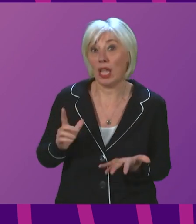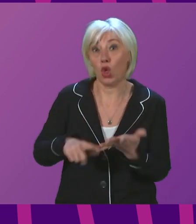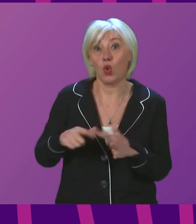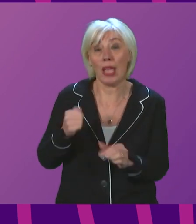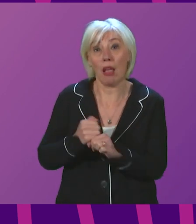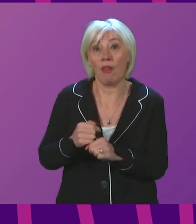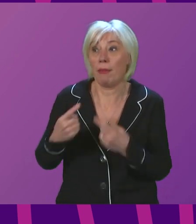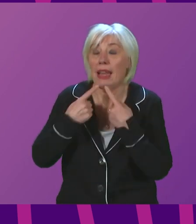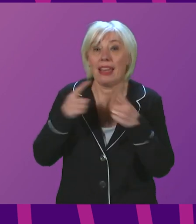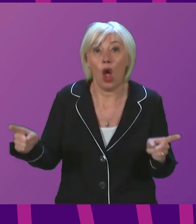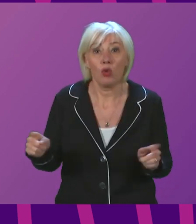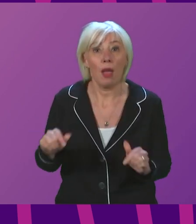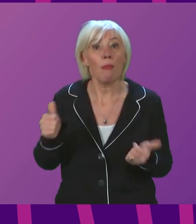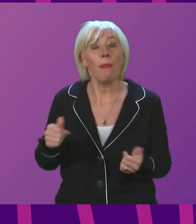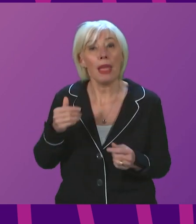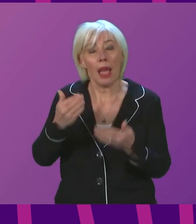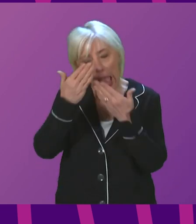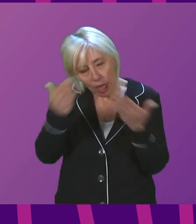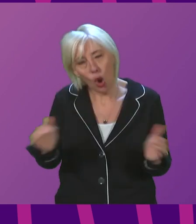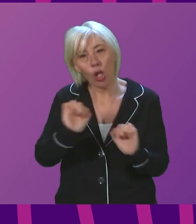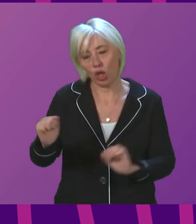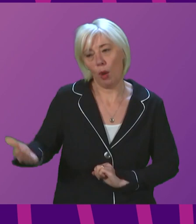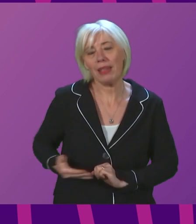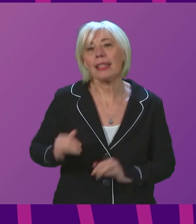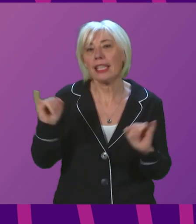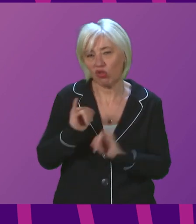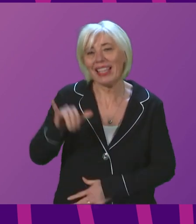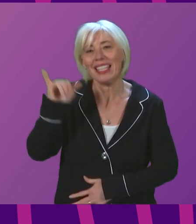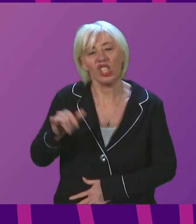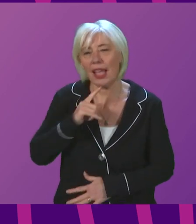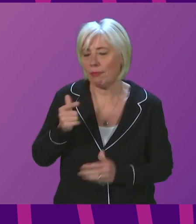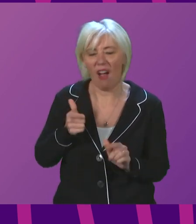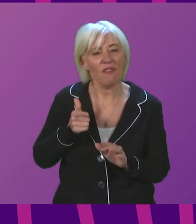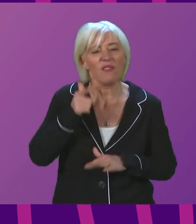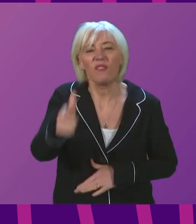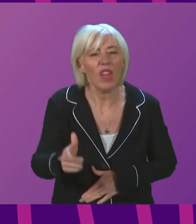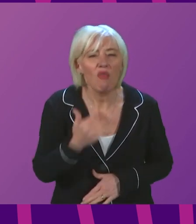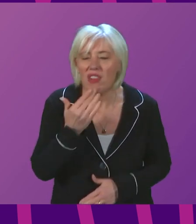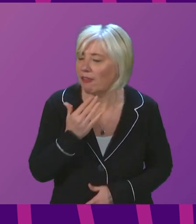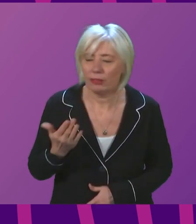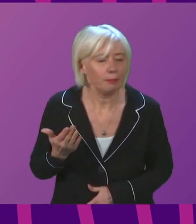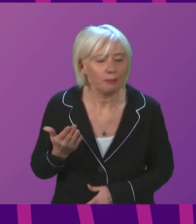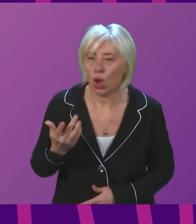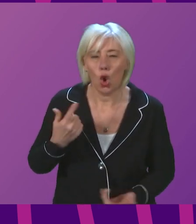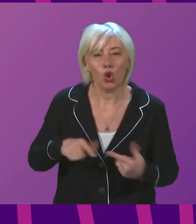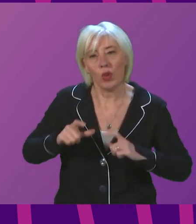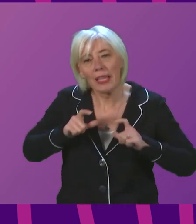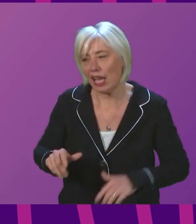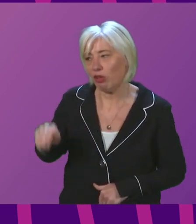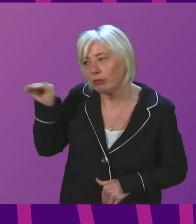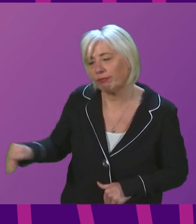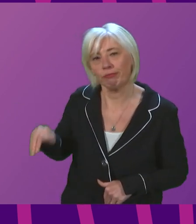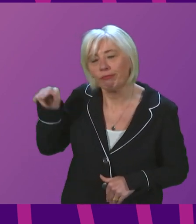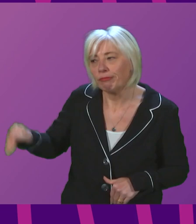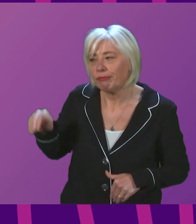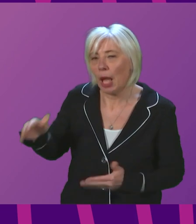welcome acknowledgement of the crisis businesses face, it does not yet go far enough. We will therefore continue to press the UK Government to take the